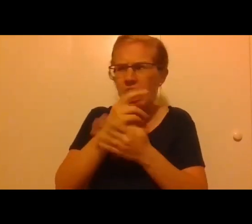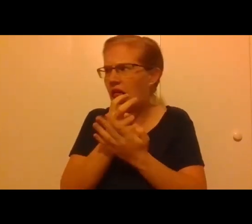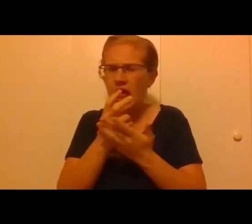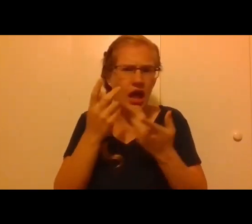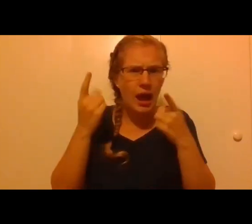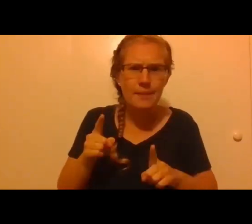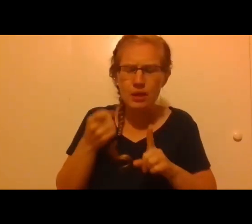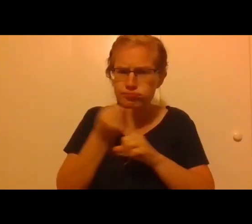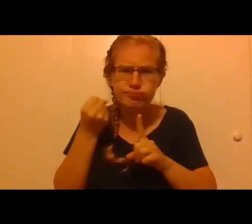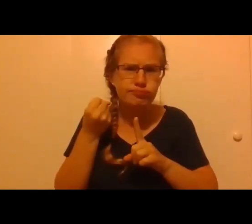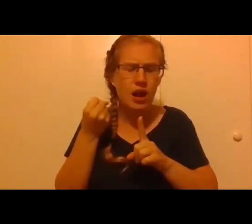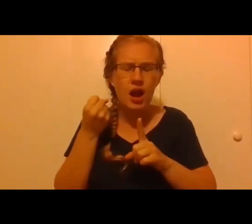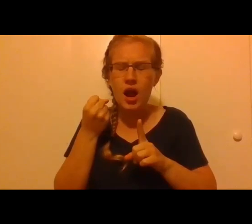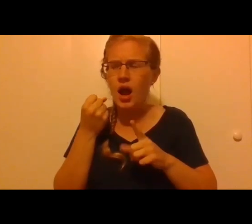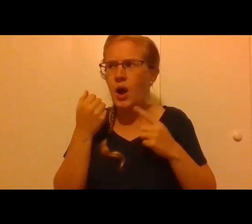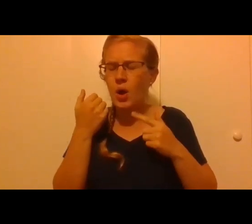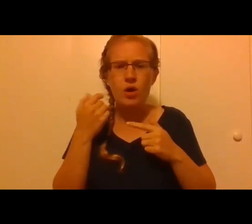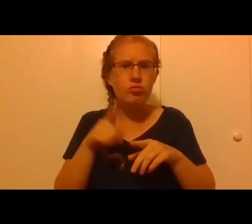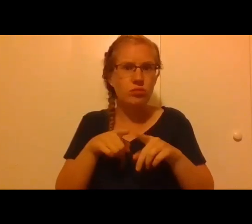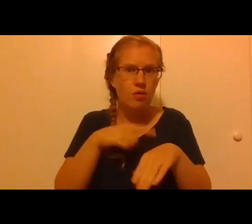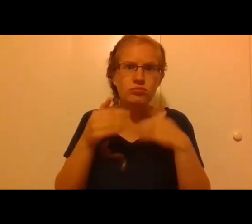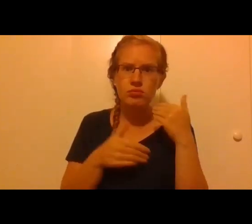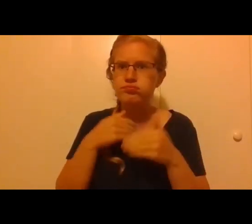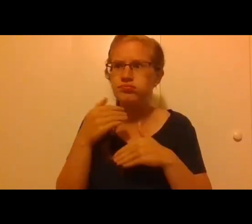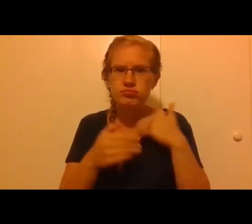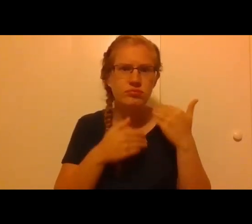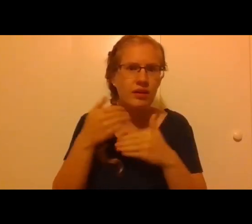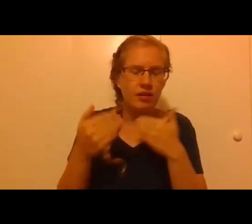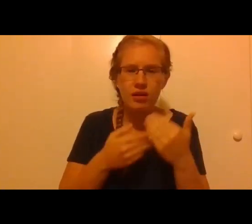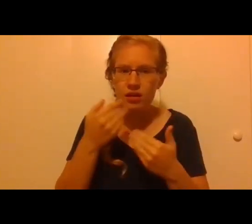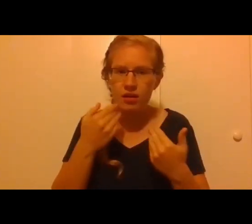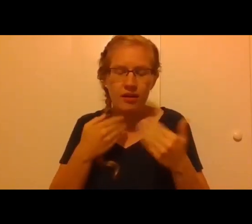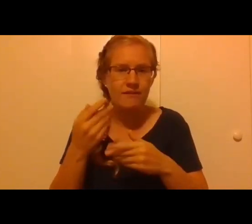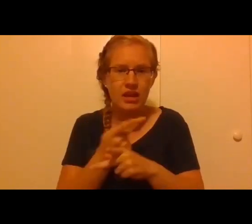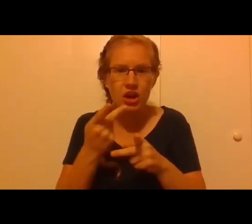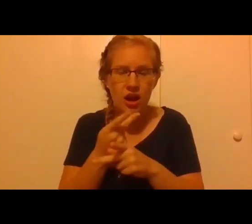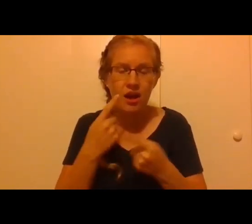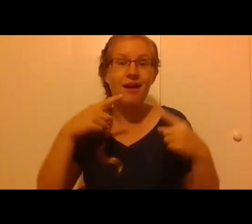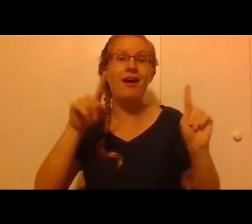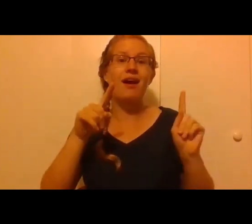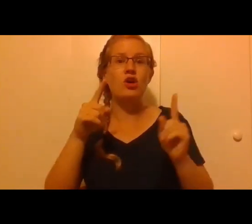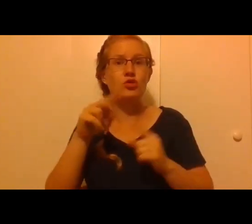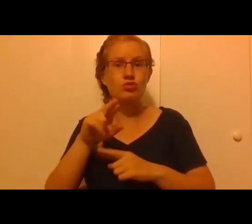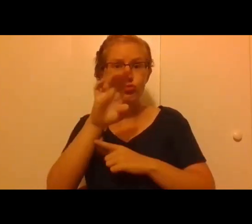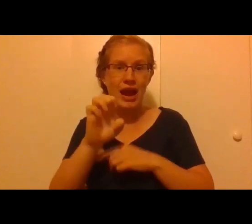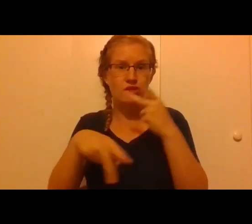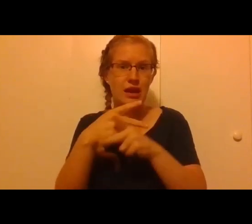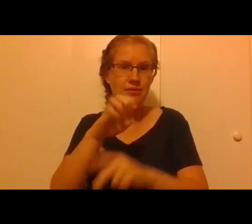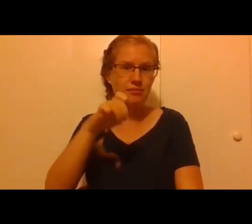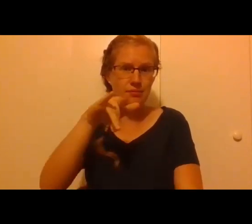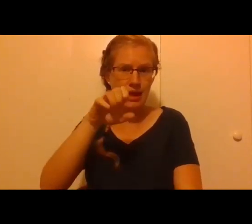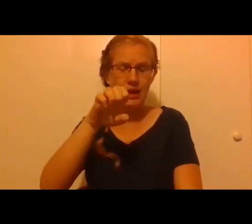a long process, we finally identified this as a rare form of epilepsy that is quite